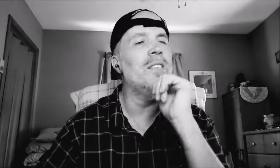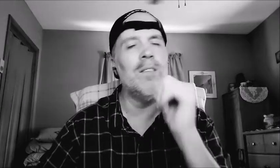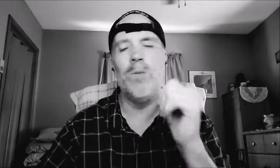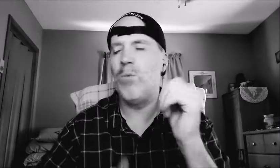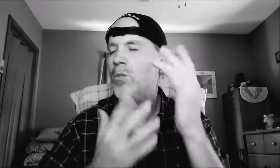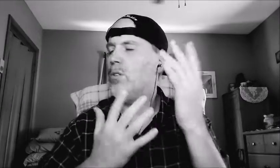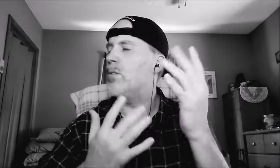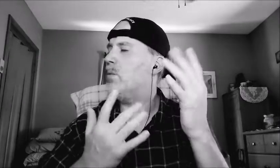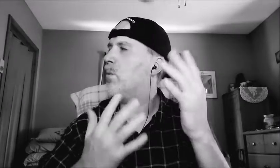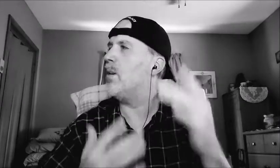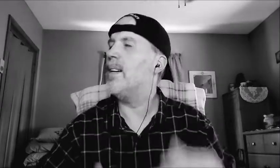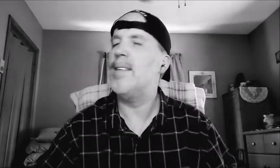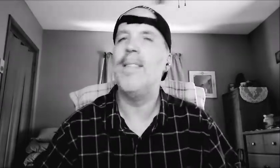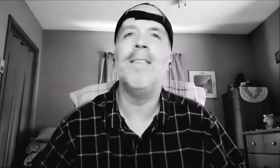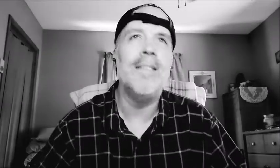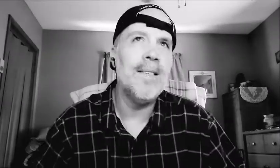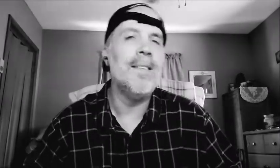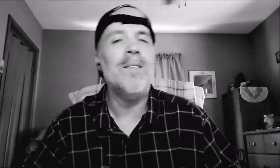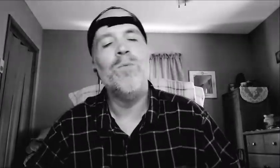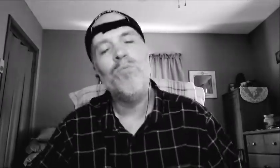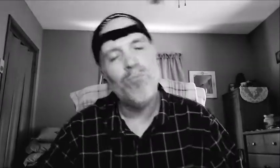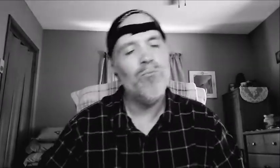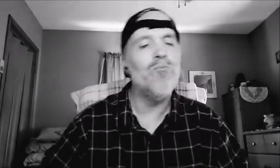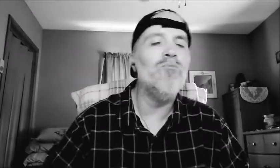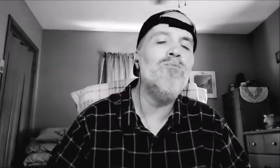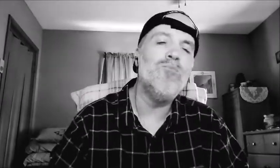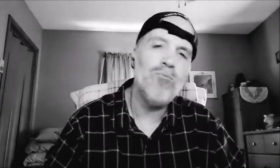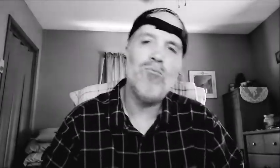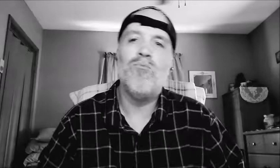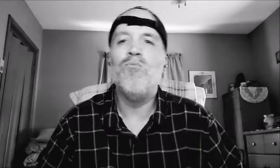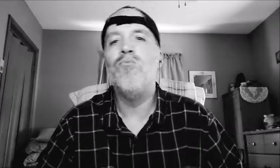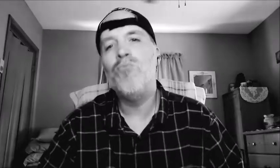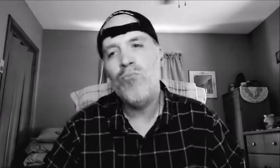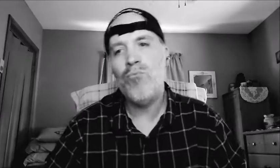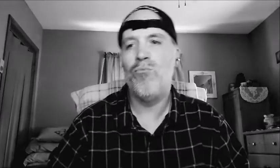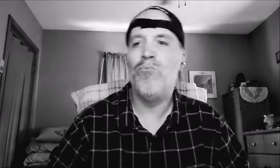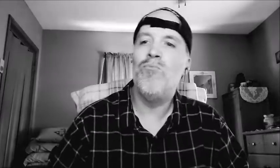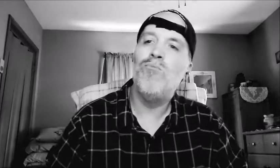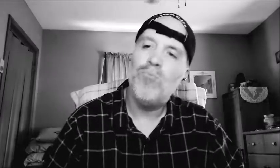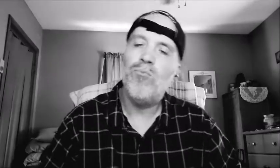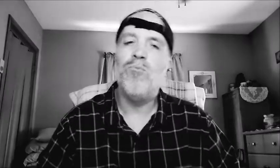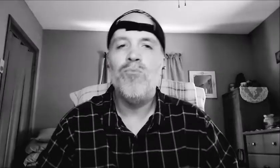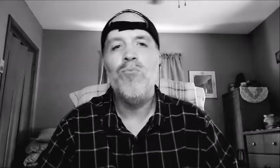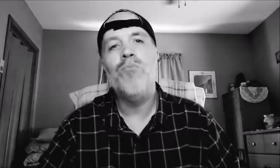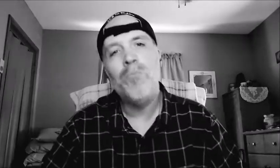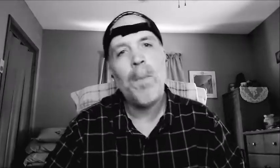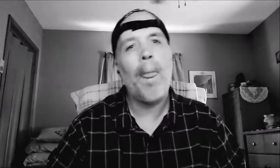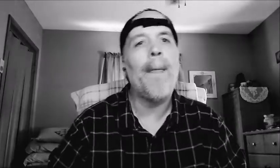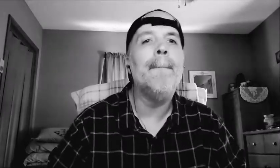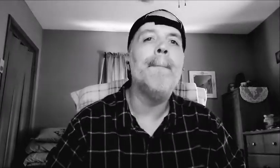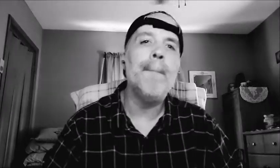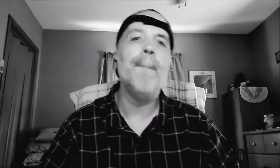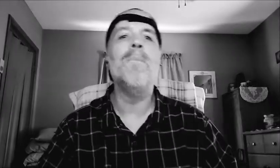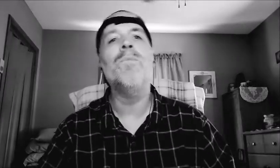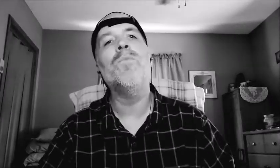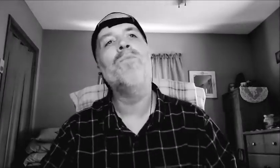just wouldn't wait Lose all, mamas Bro, justerel Don't